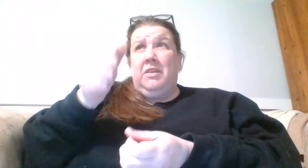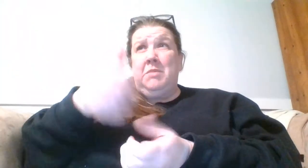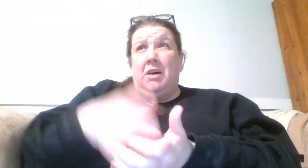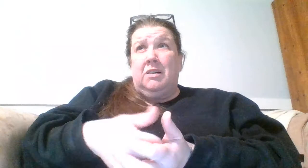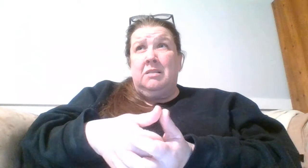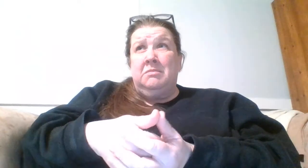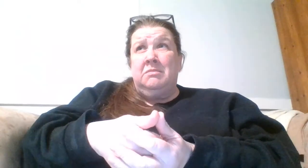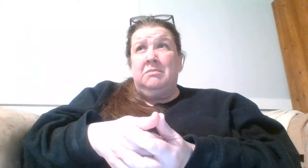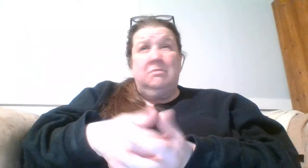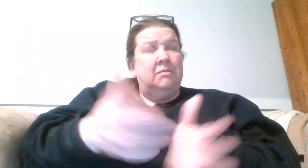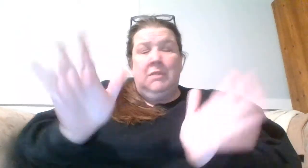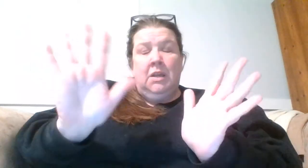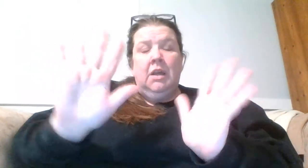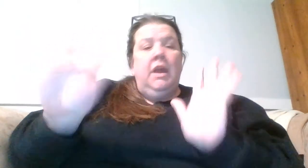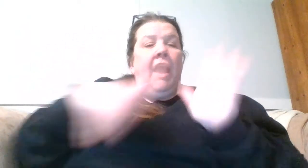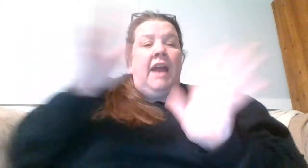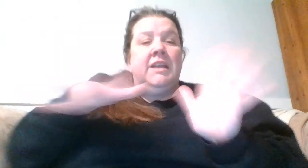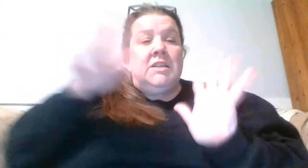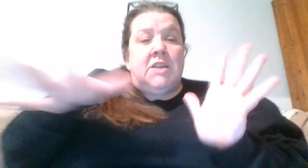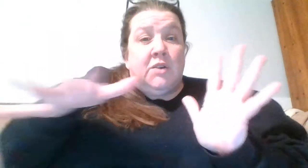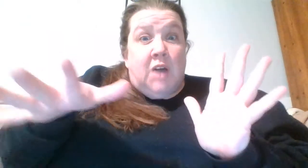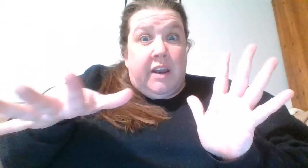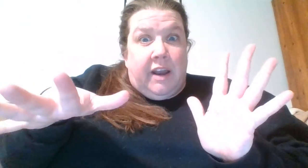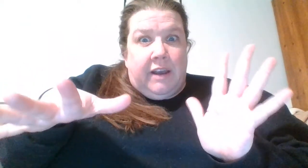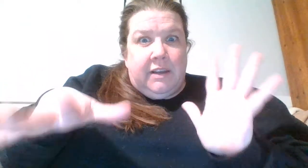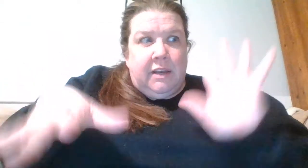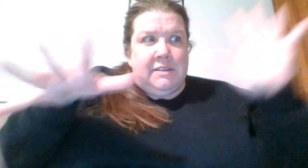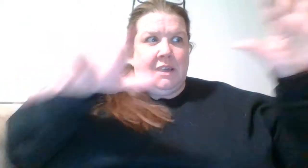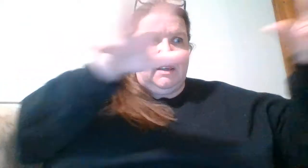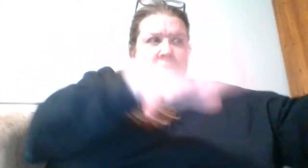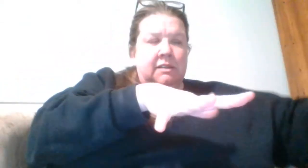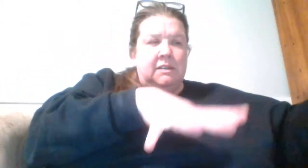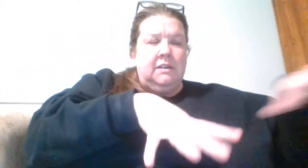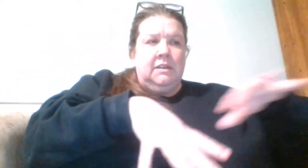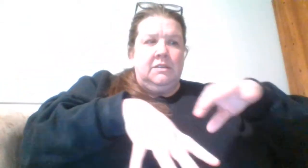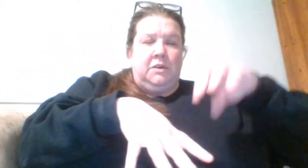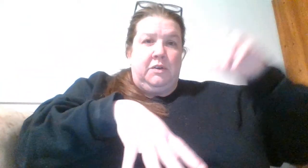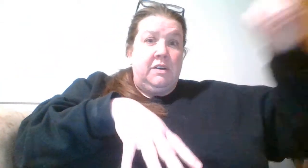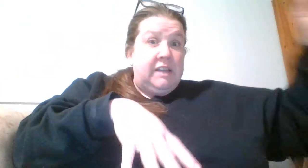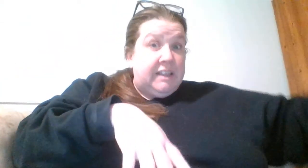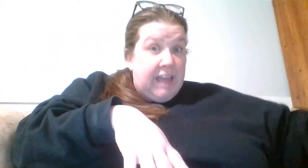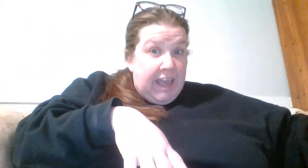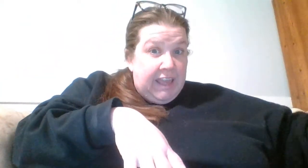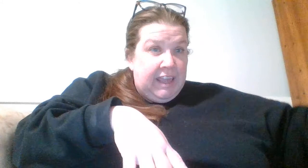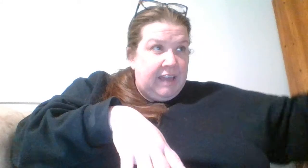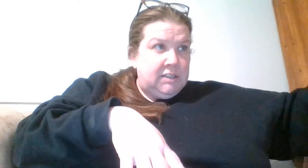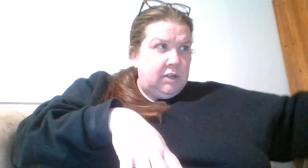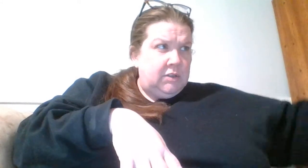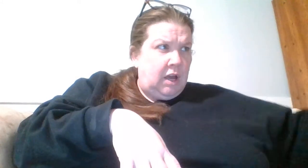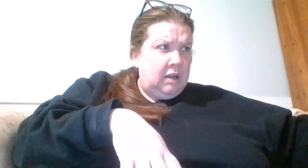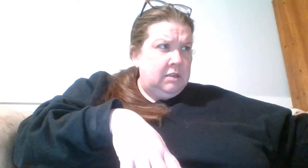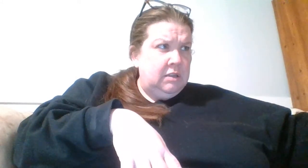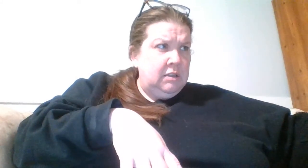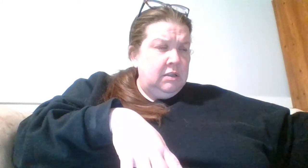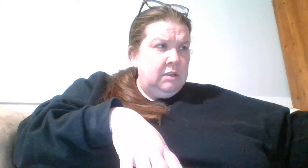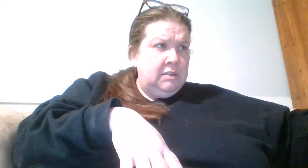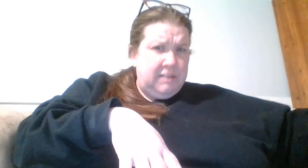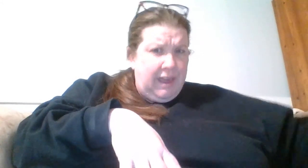you the milk. And it just goes on and on. And it's like, so in order to get the hay, he has to go talk to the